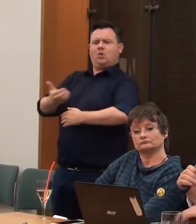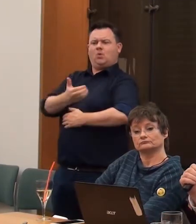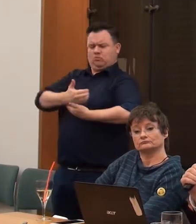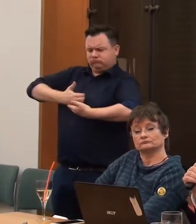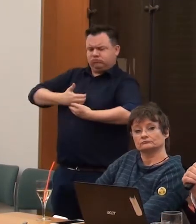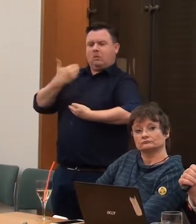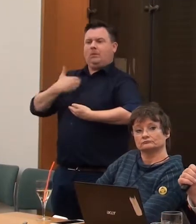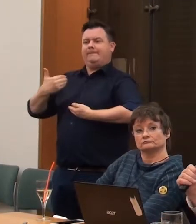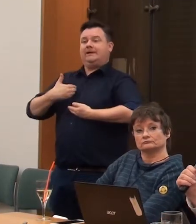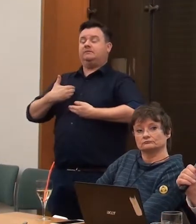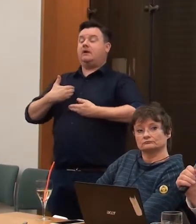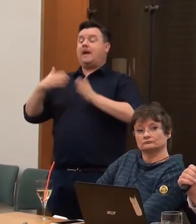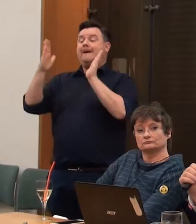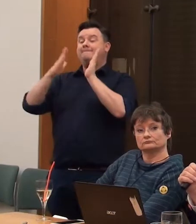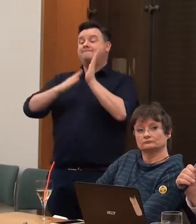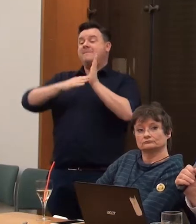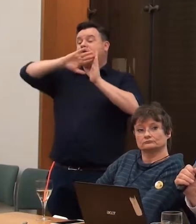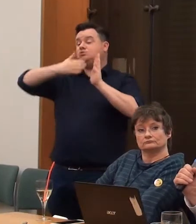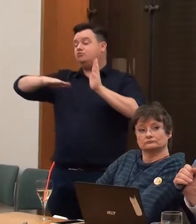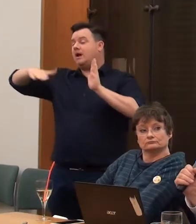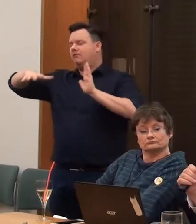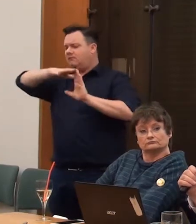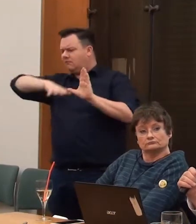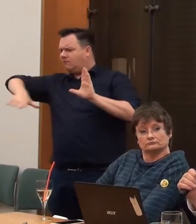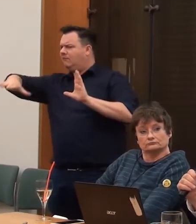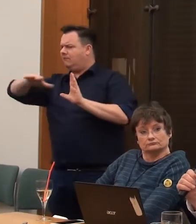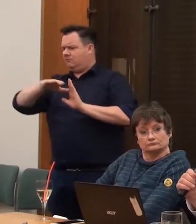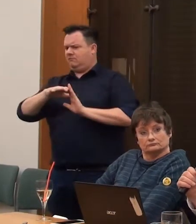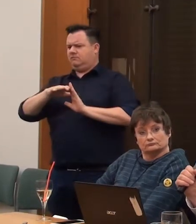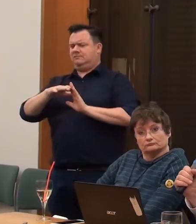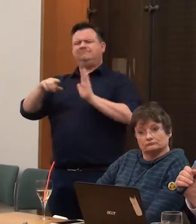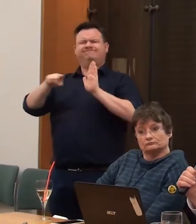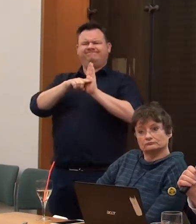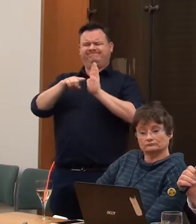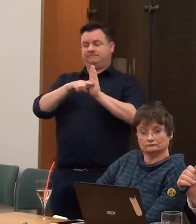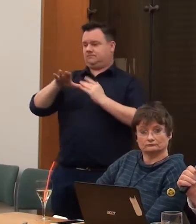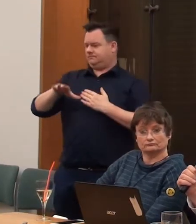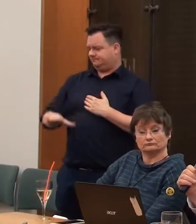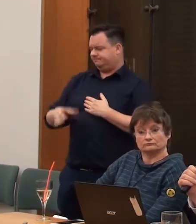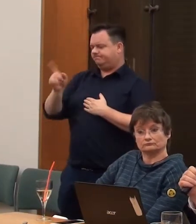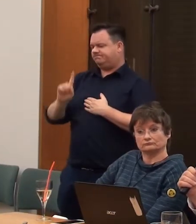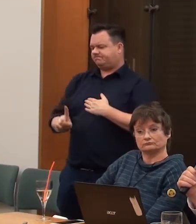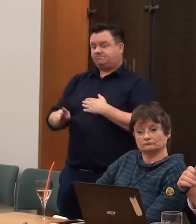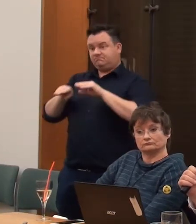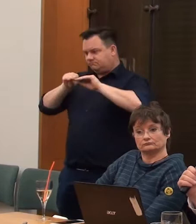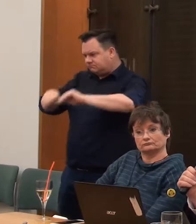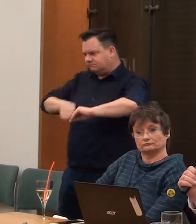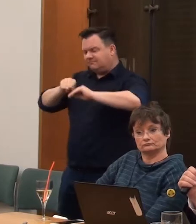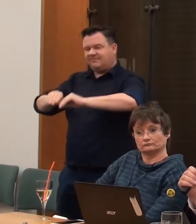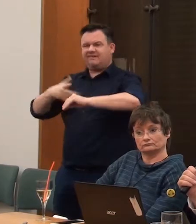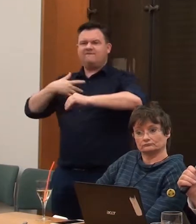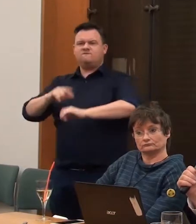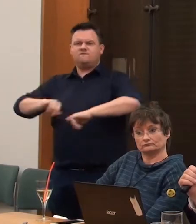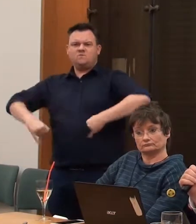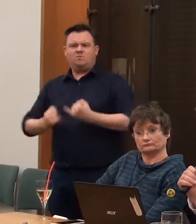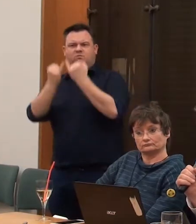Mediterranean, not so positive, there, shore people were trained to be lethal gladiators. You